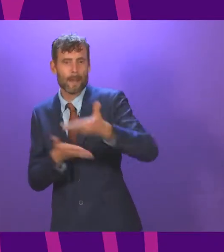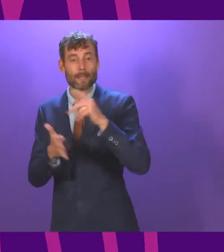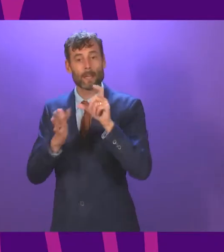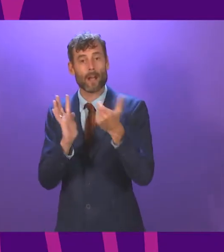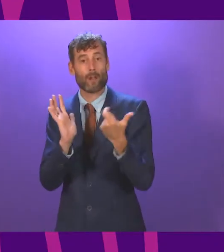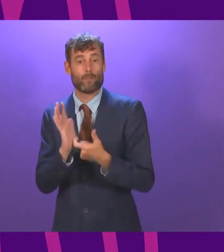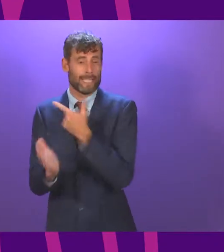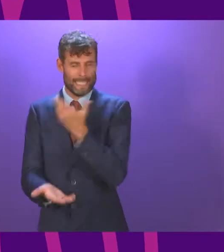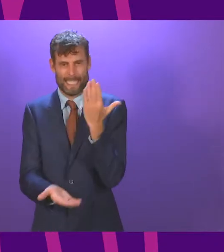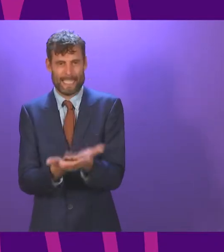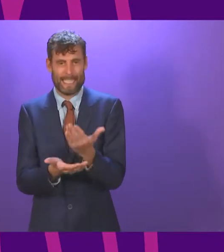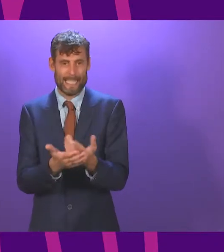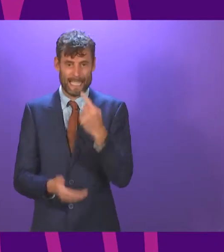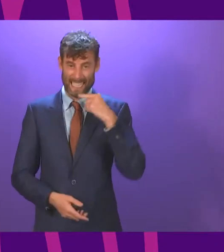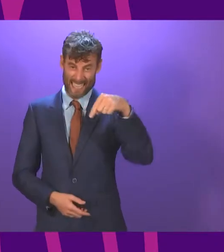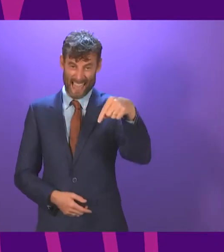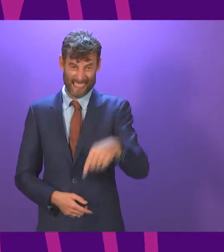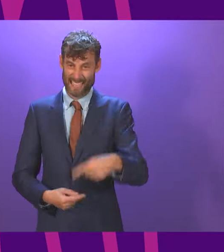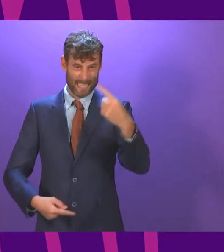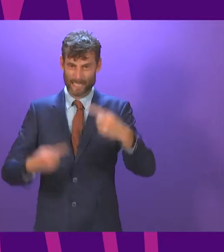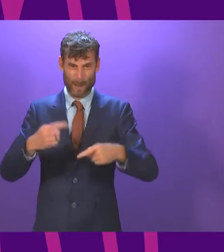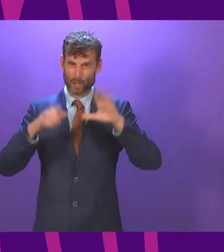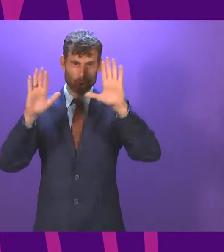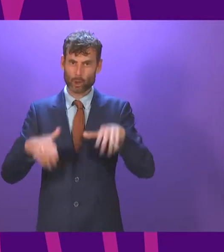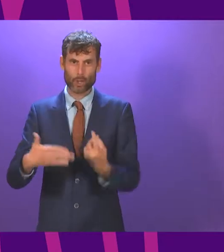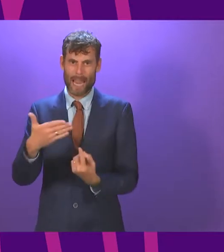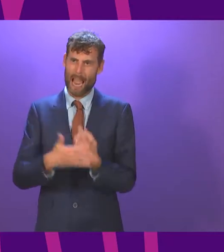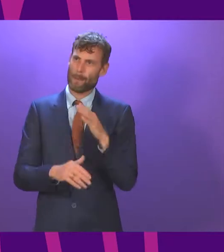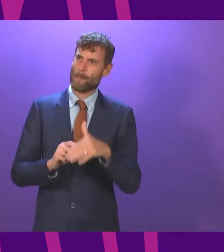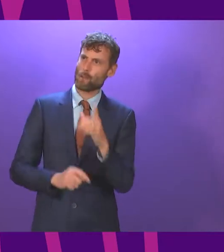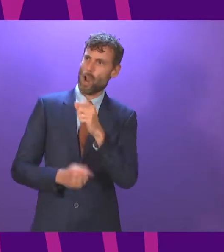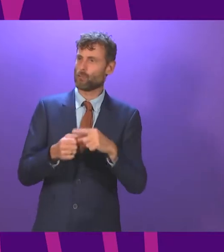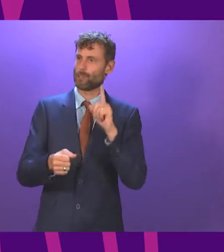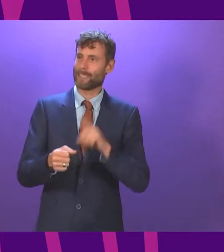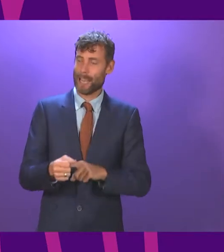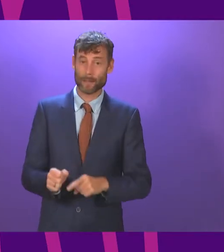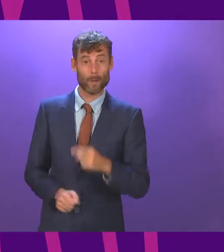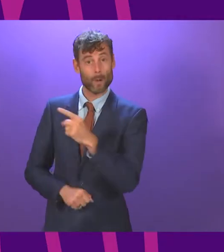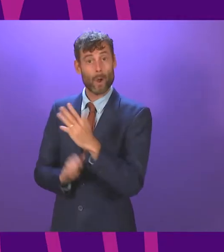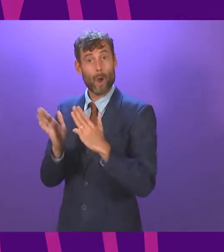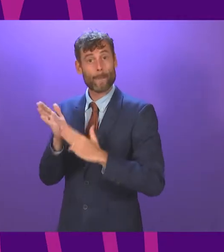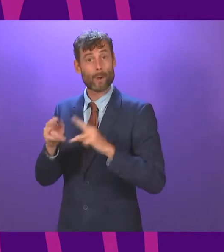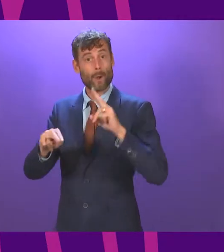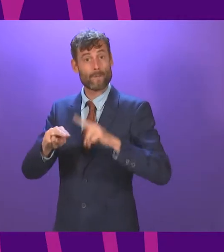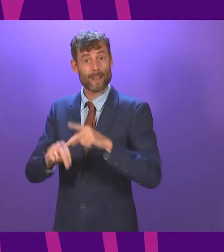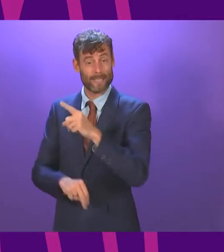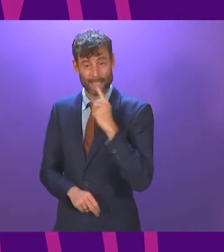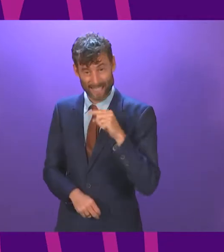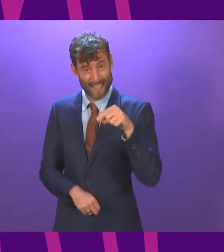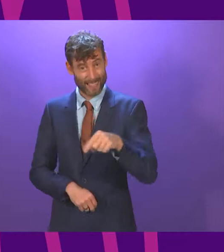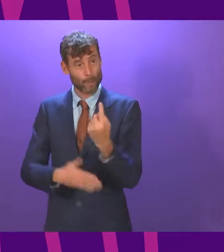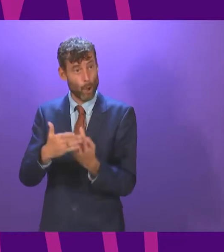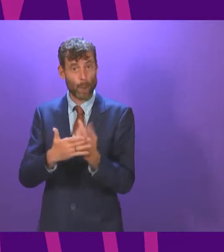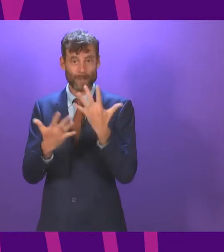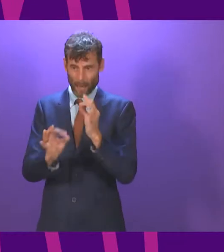charge for saying this debate shouldn't be happening and Murdo Fraser led the charge for saying this is an opportunity to scrutinise the government.